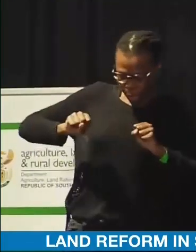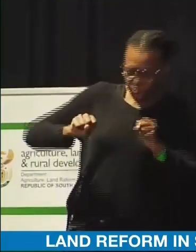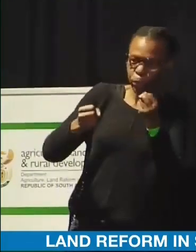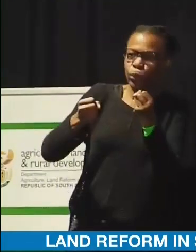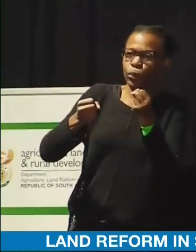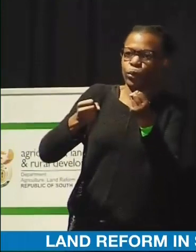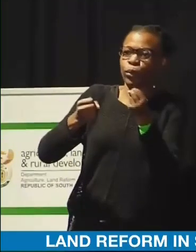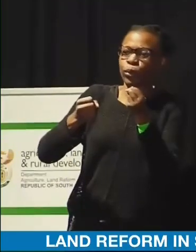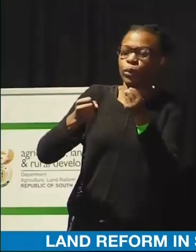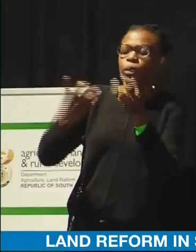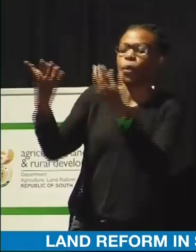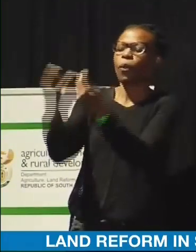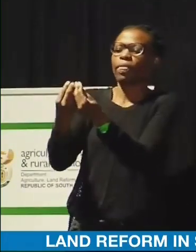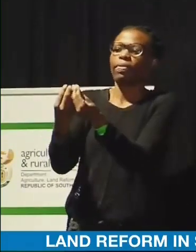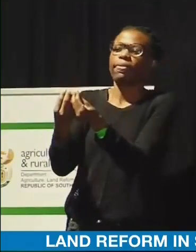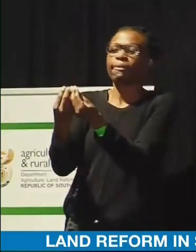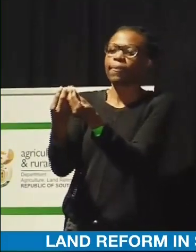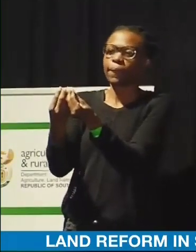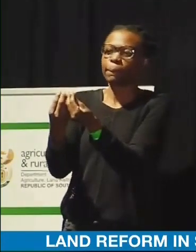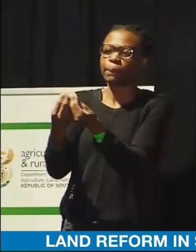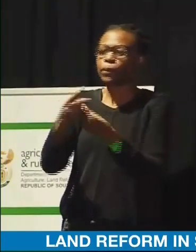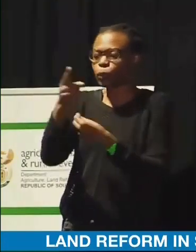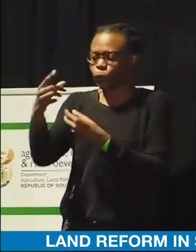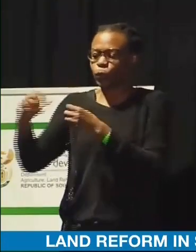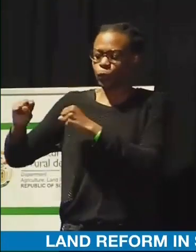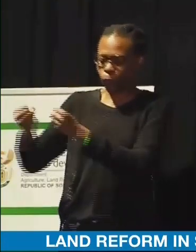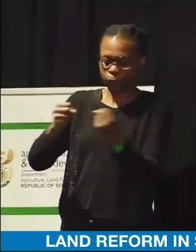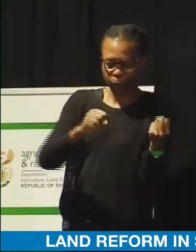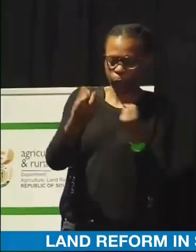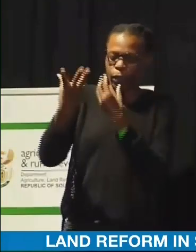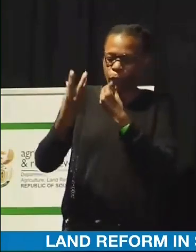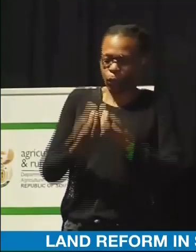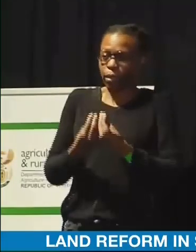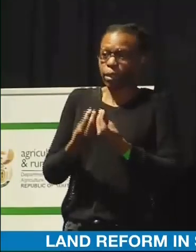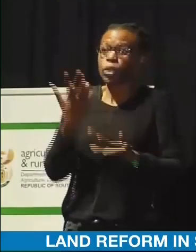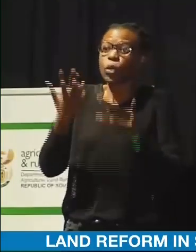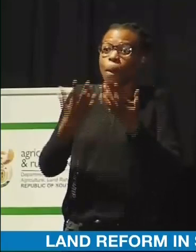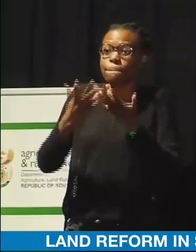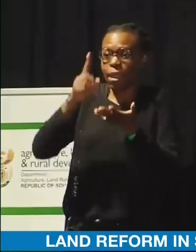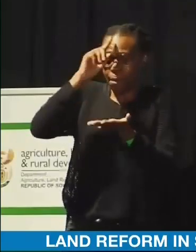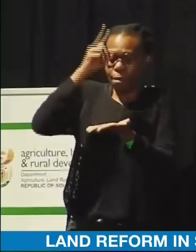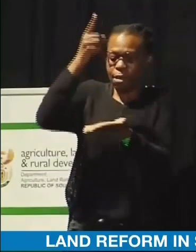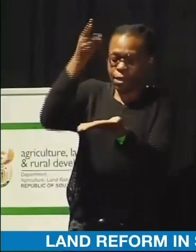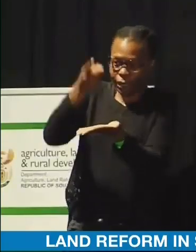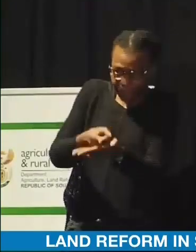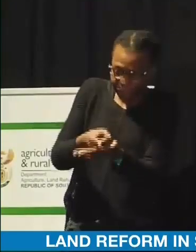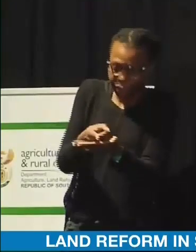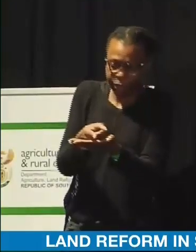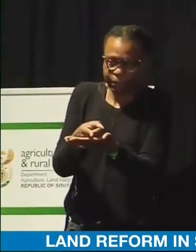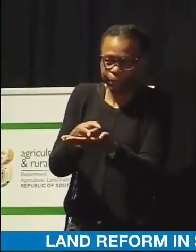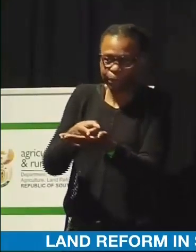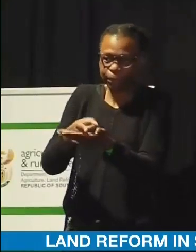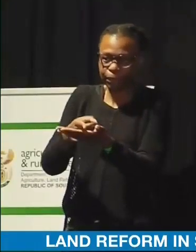out a decision. A decision that would